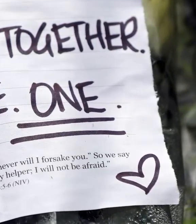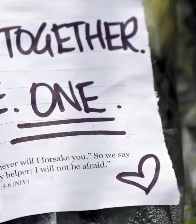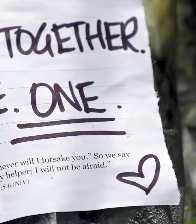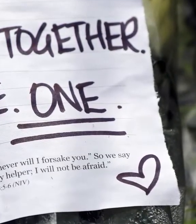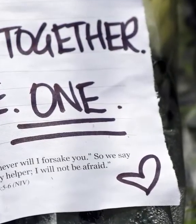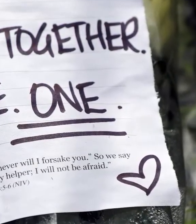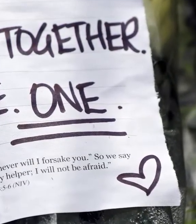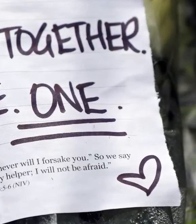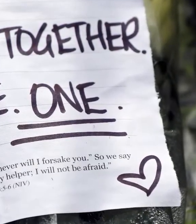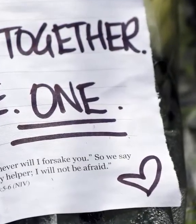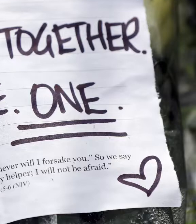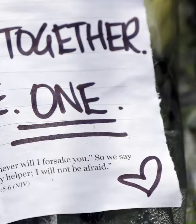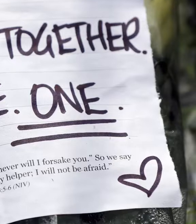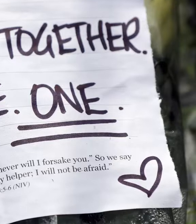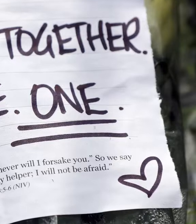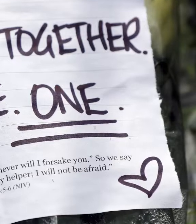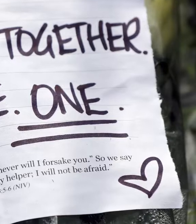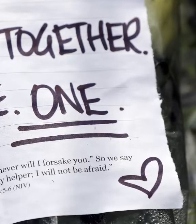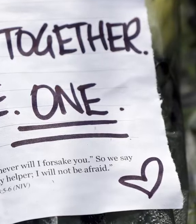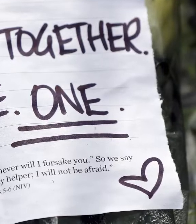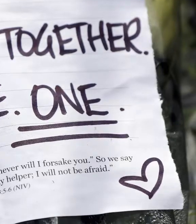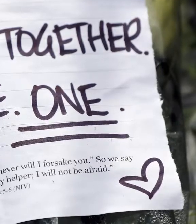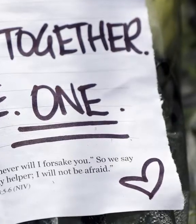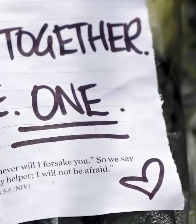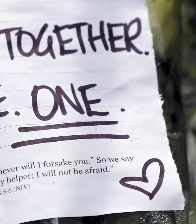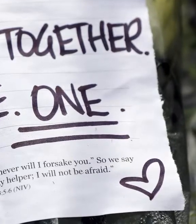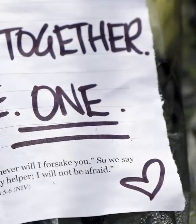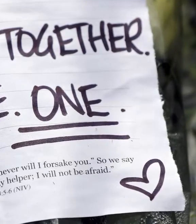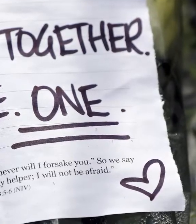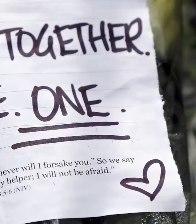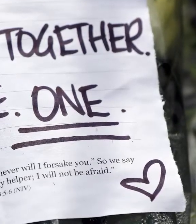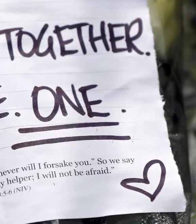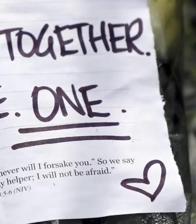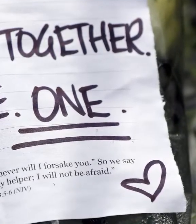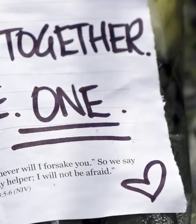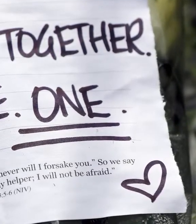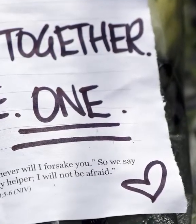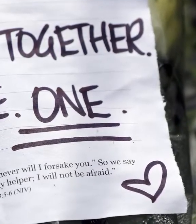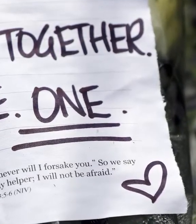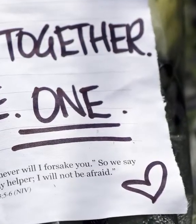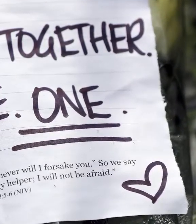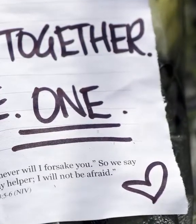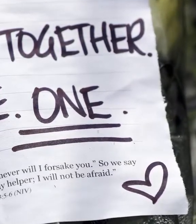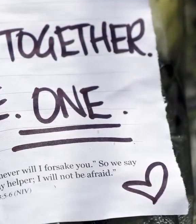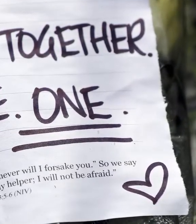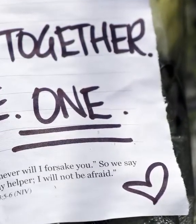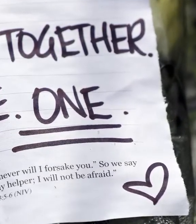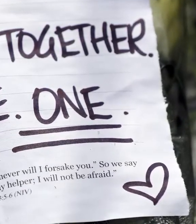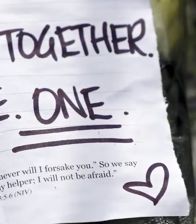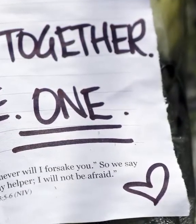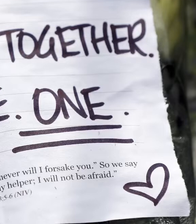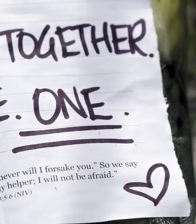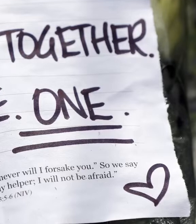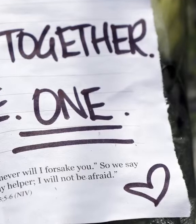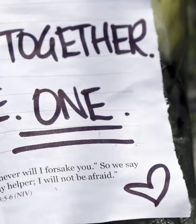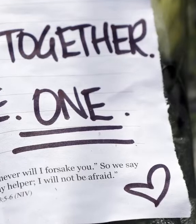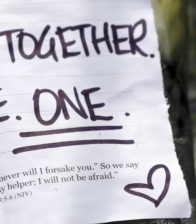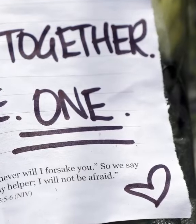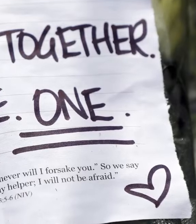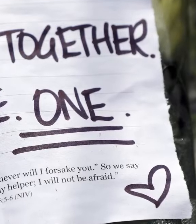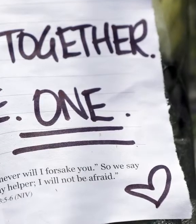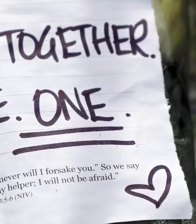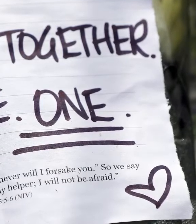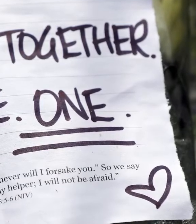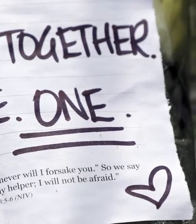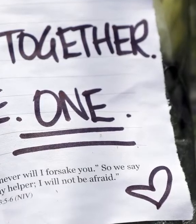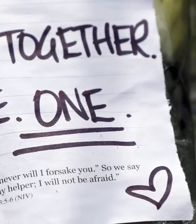particular if that money was, if that set amount wasn't going to cover requests like that? Yeah, certainly. If that was an issue, I would want to hear about